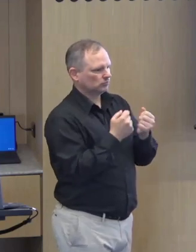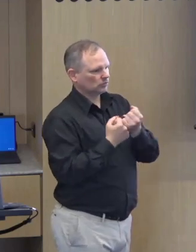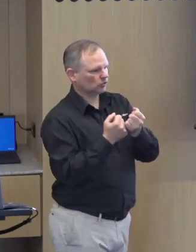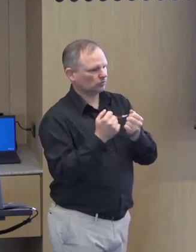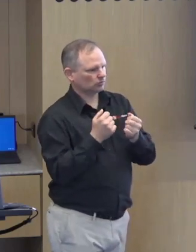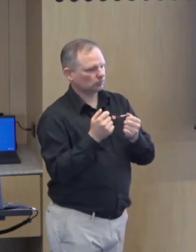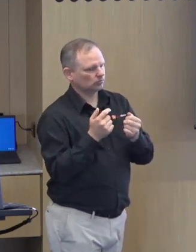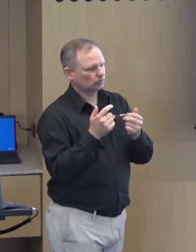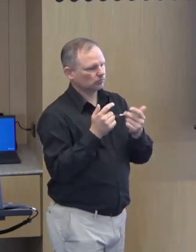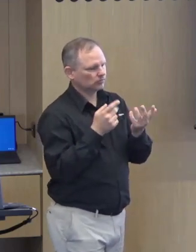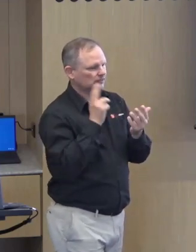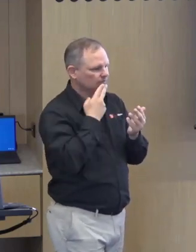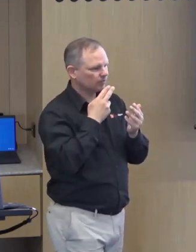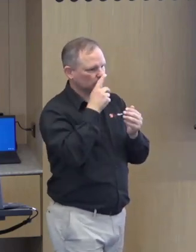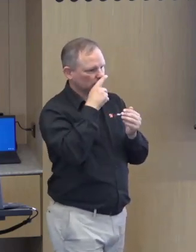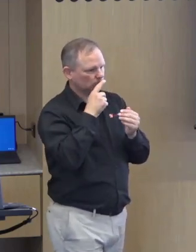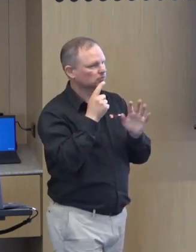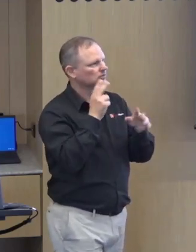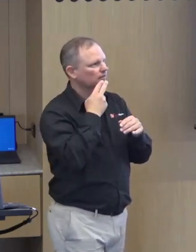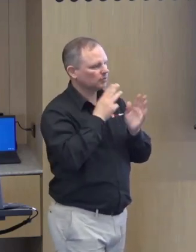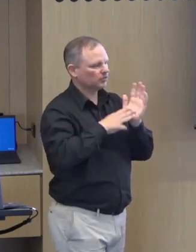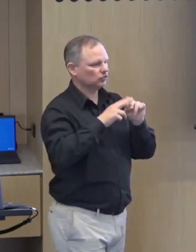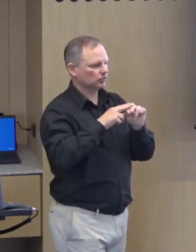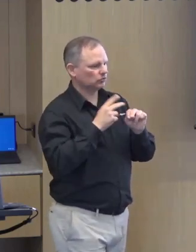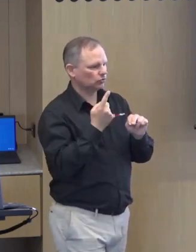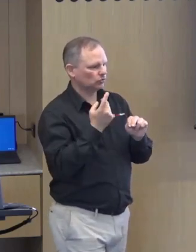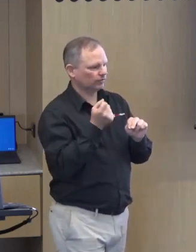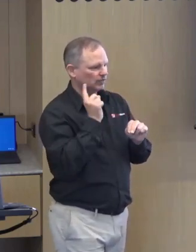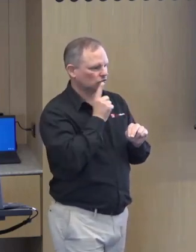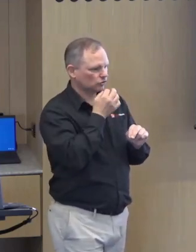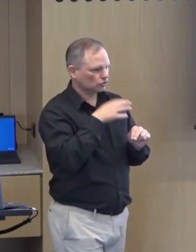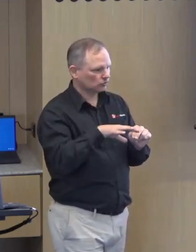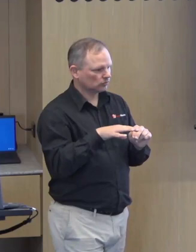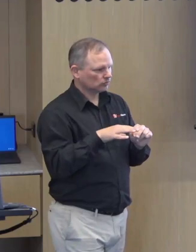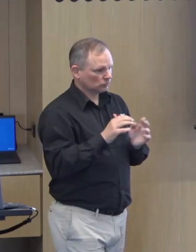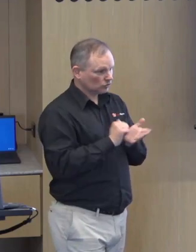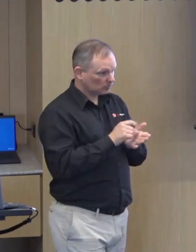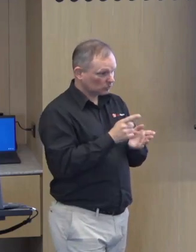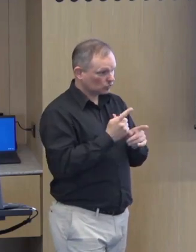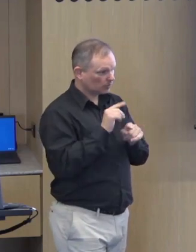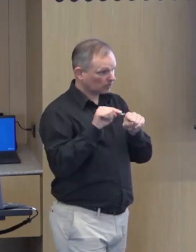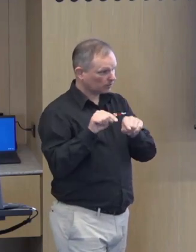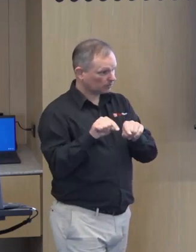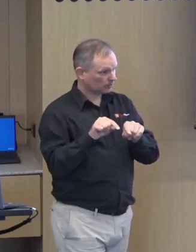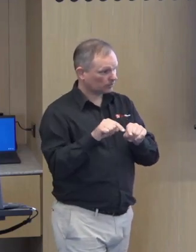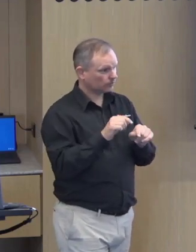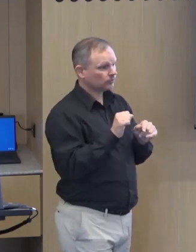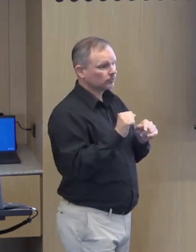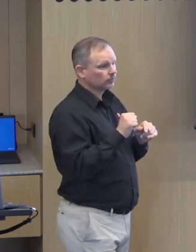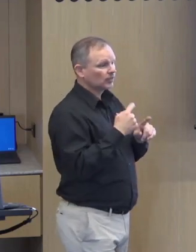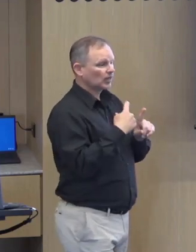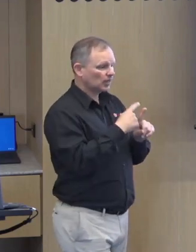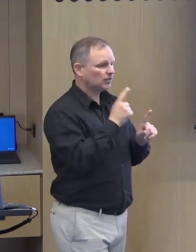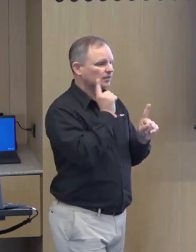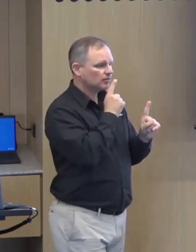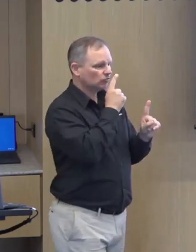explore more deeply into the the nuances or the uniqueness of each family situation and that includes the family members of deaf